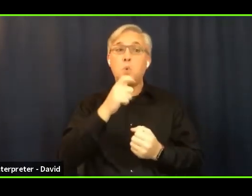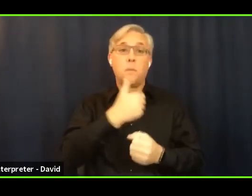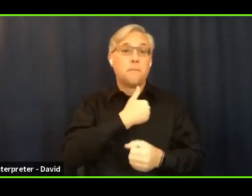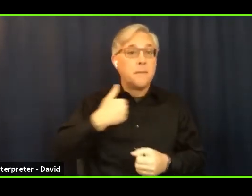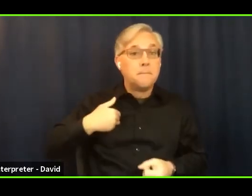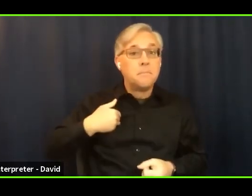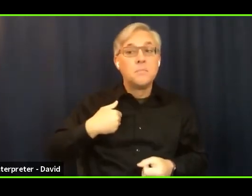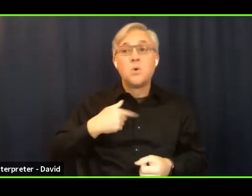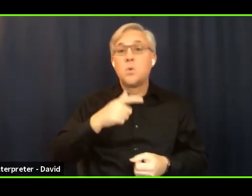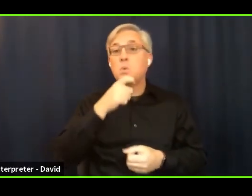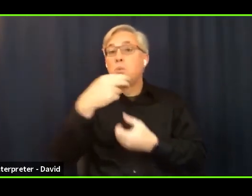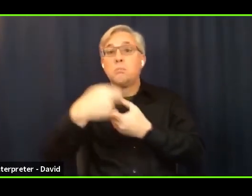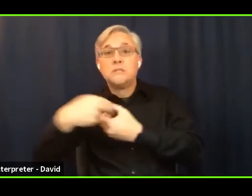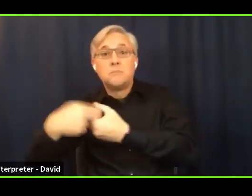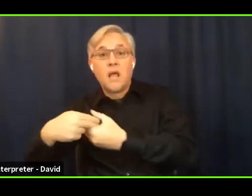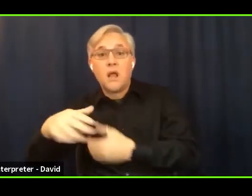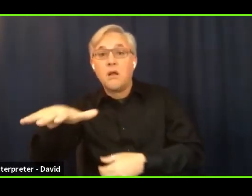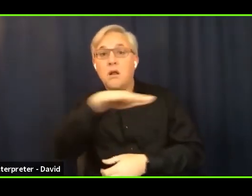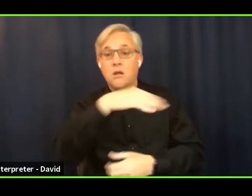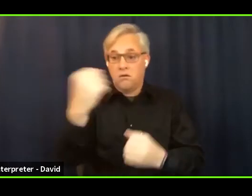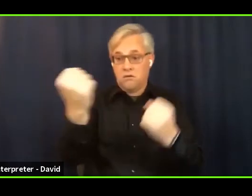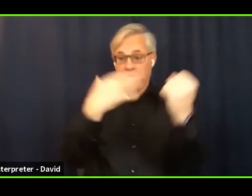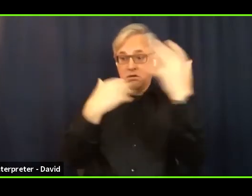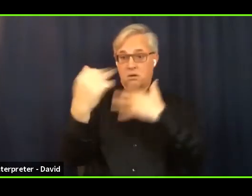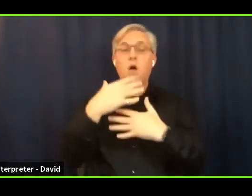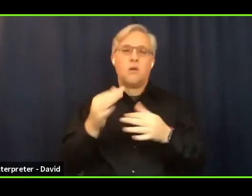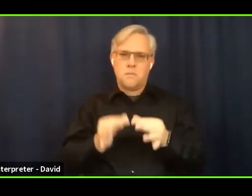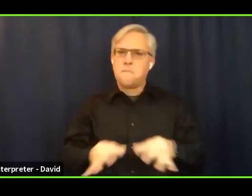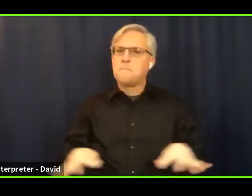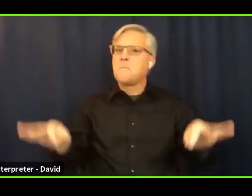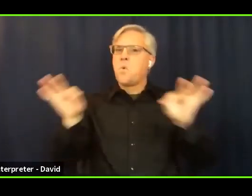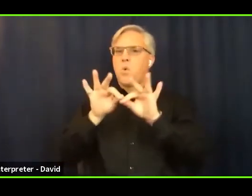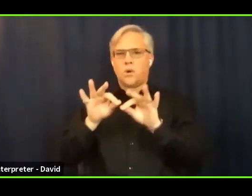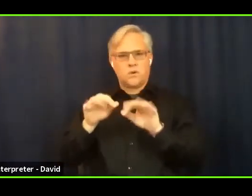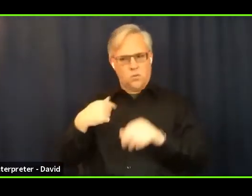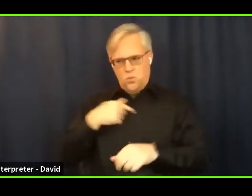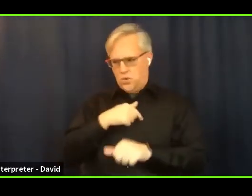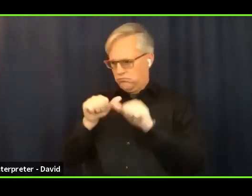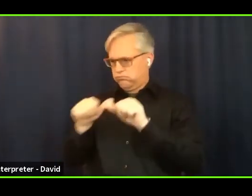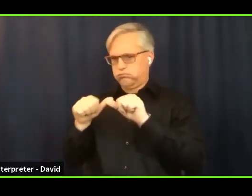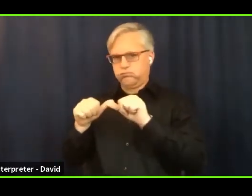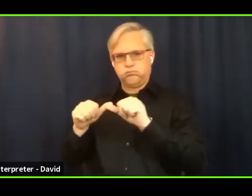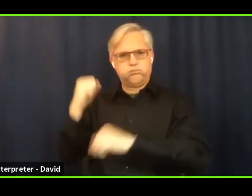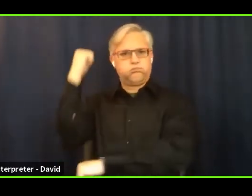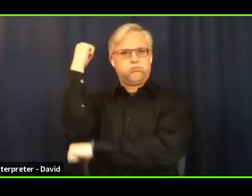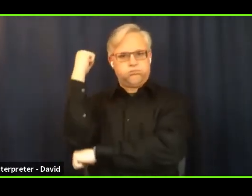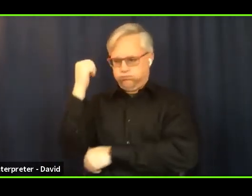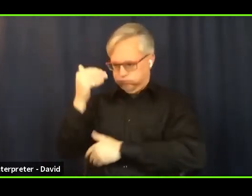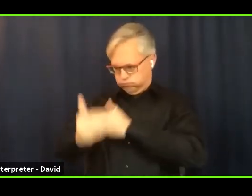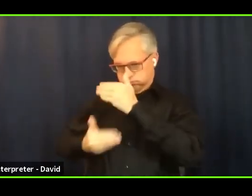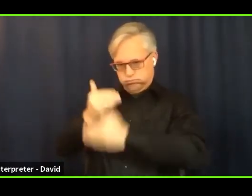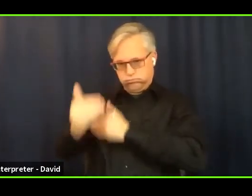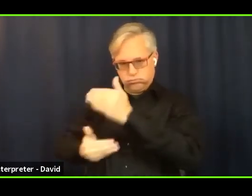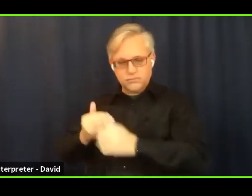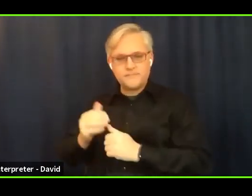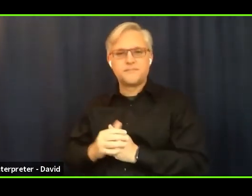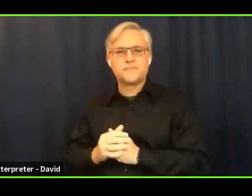us to be able to continue to do this. And I am working to get our online giving stuff set up.